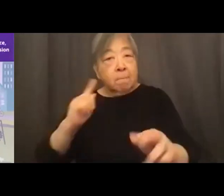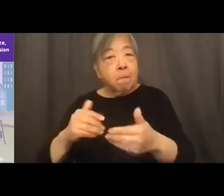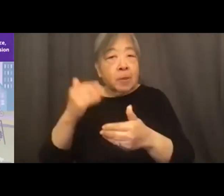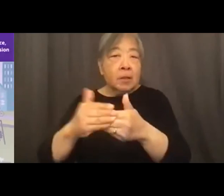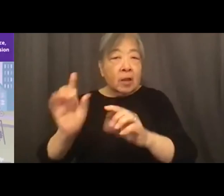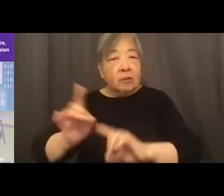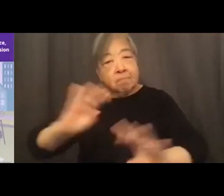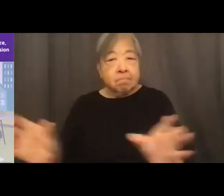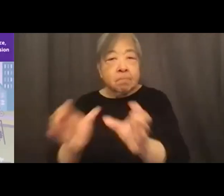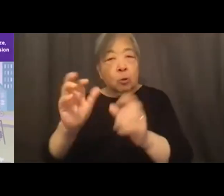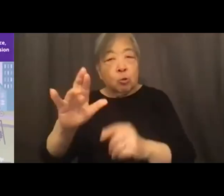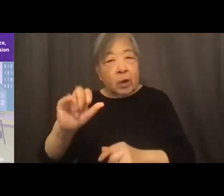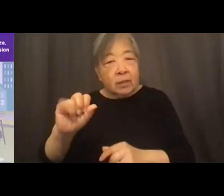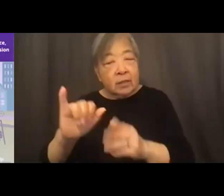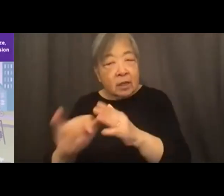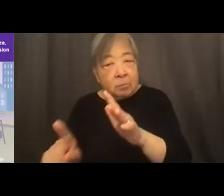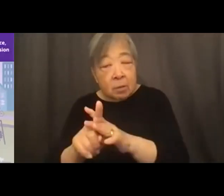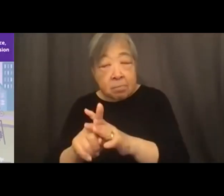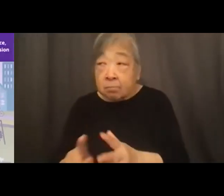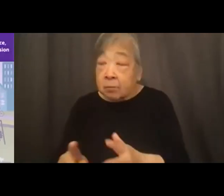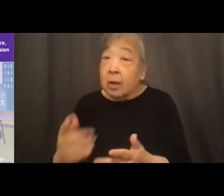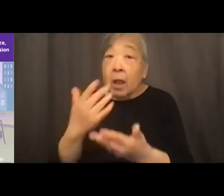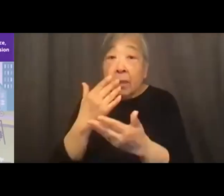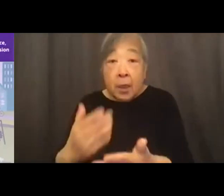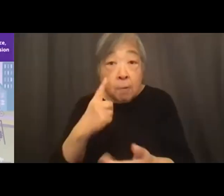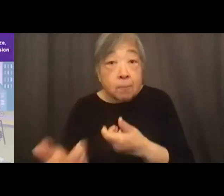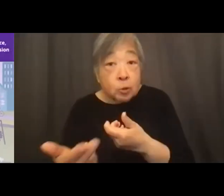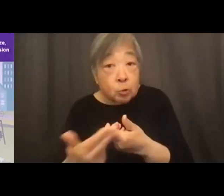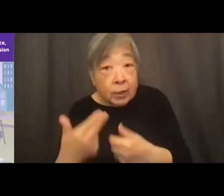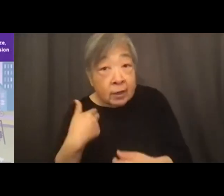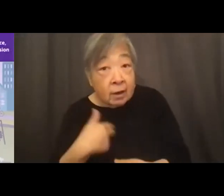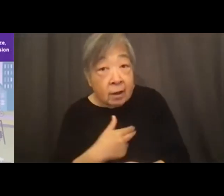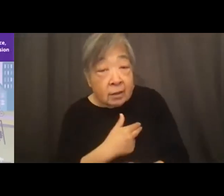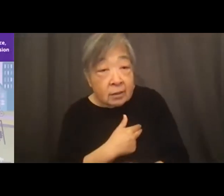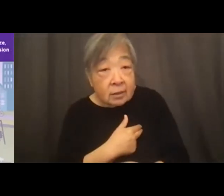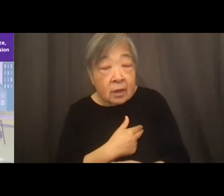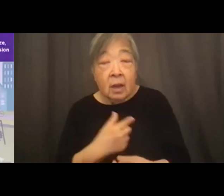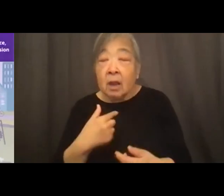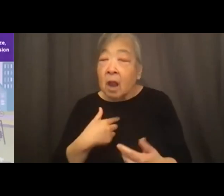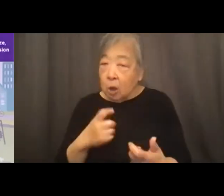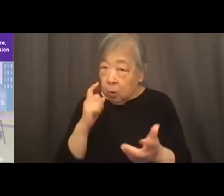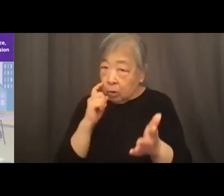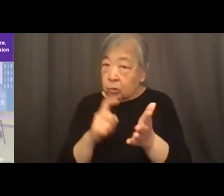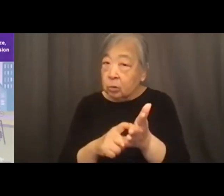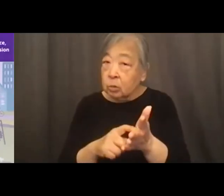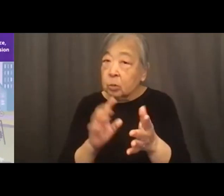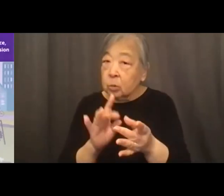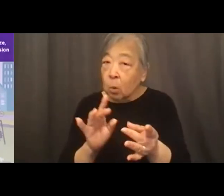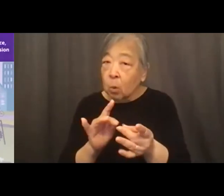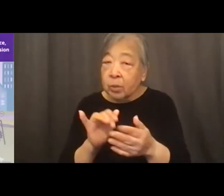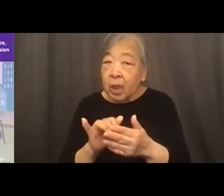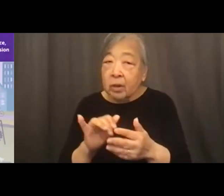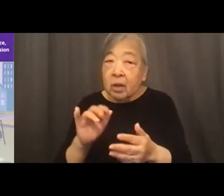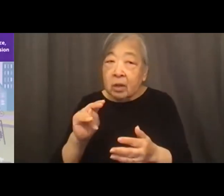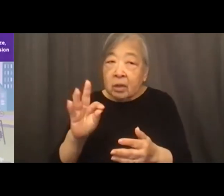I want to thank everybody that joined us here this afternoon I do want to note that NAFA